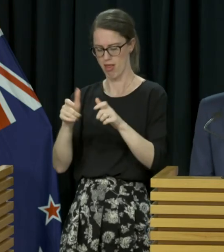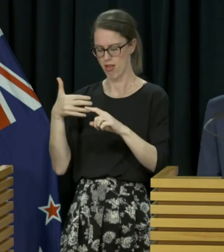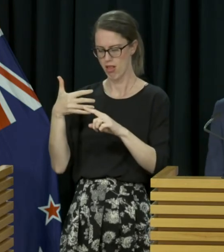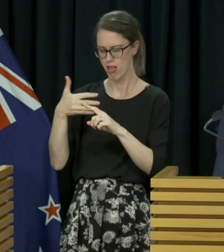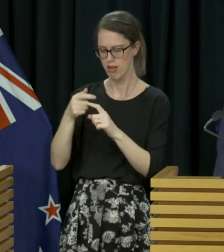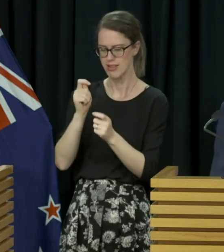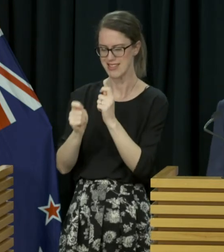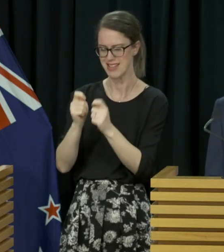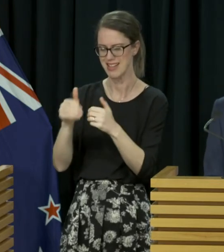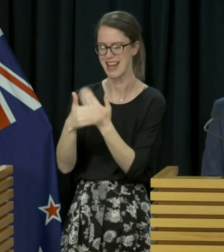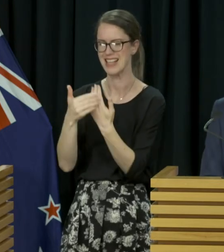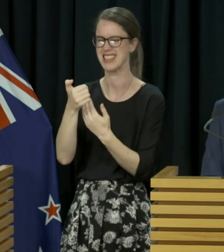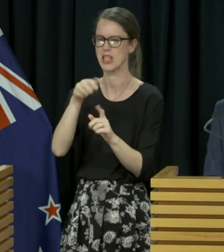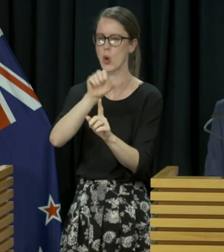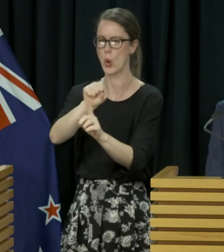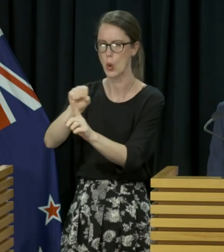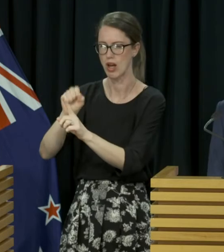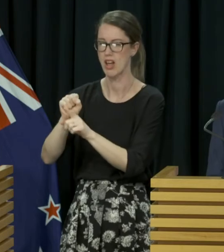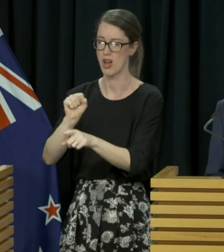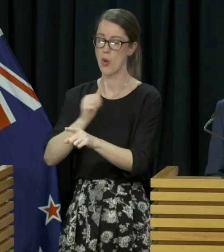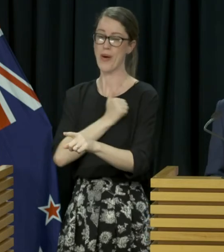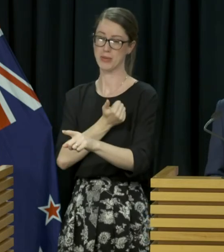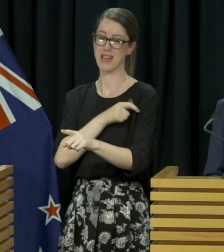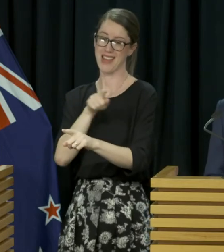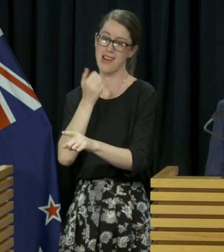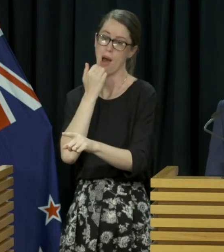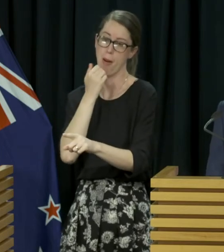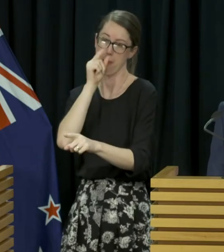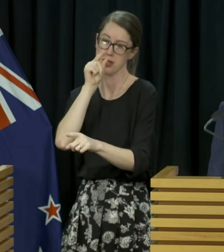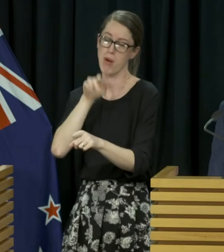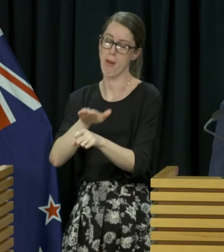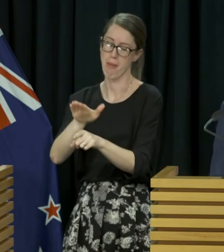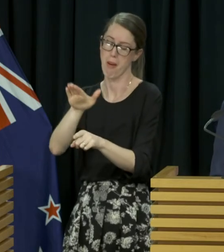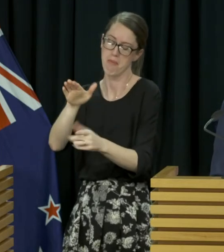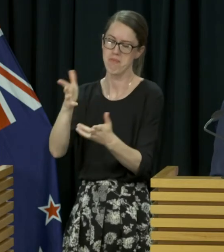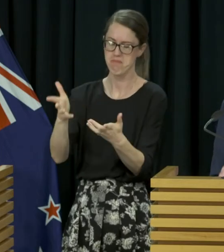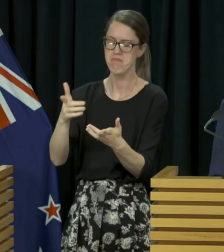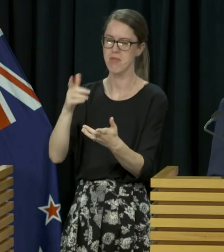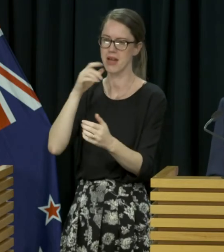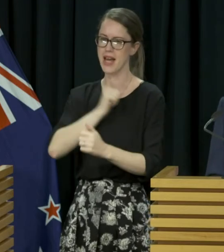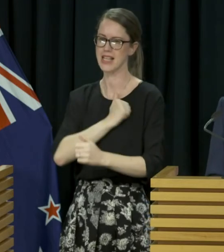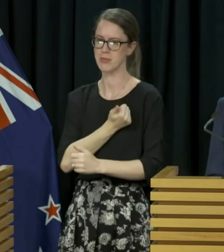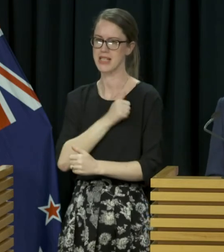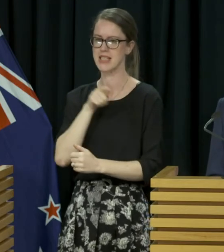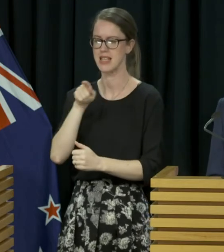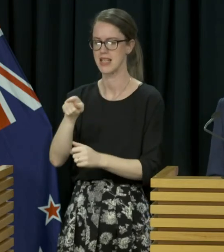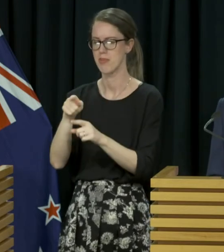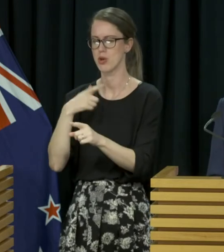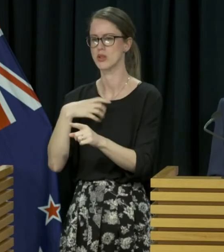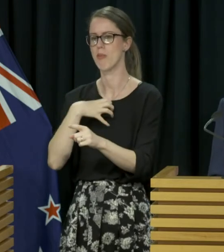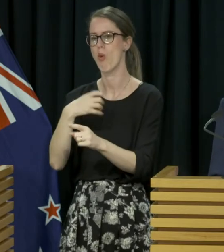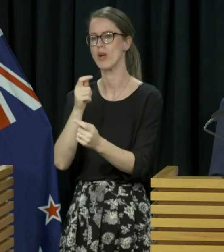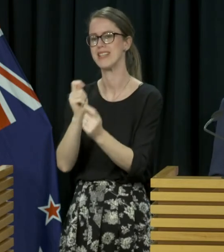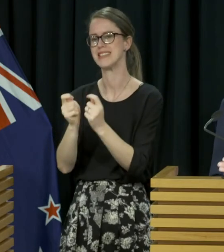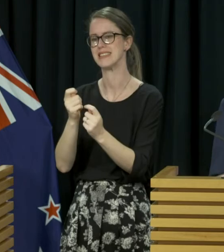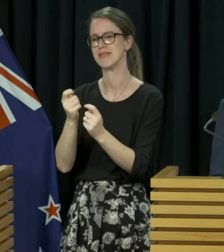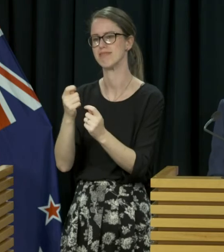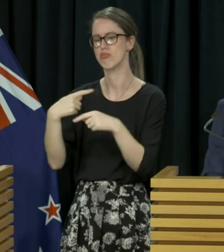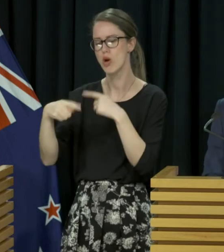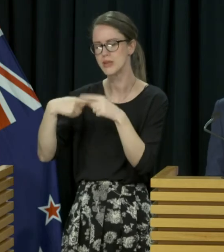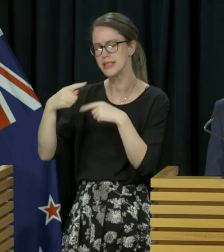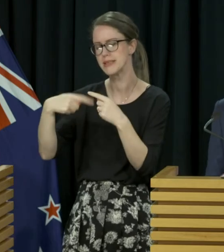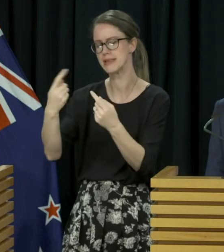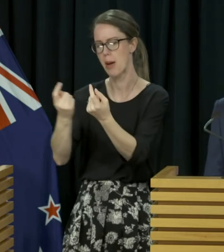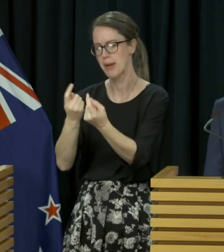yesterday and I should say we do expect there may be more positive cases as the balance of the tests are processed